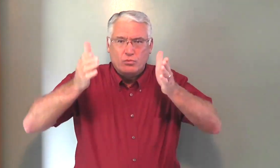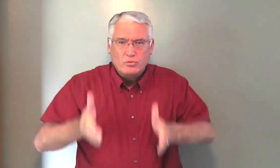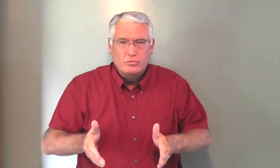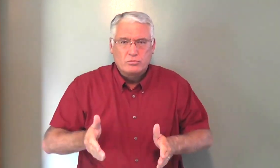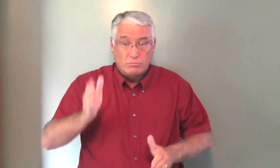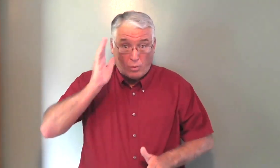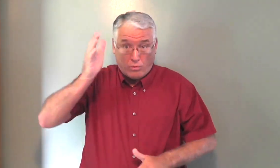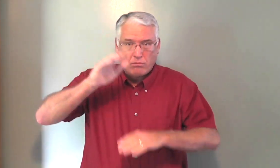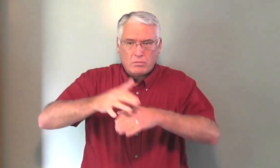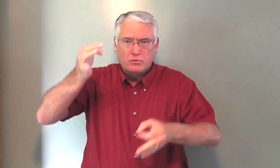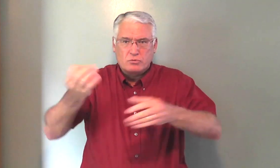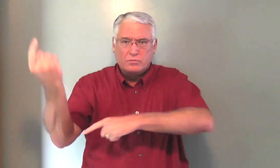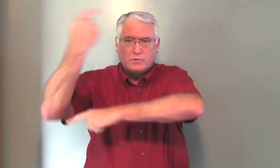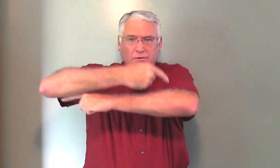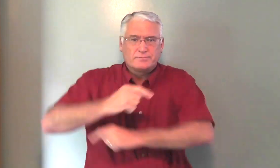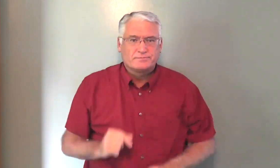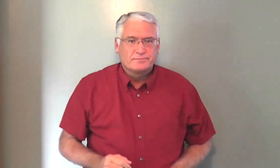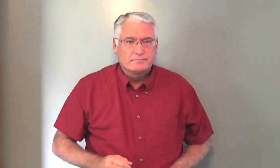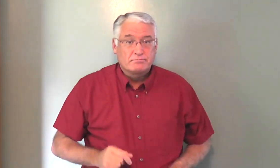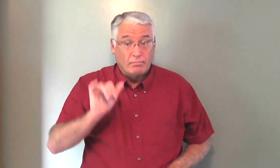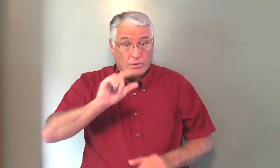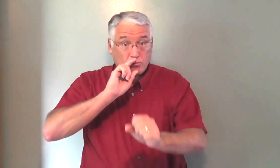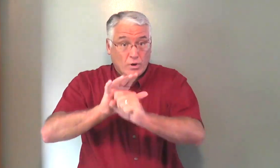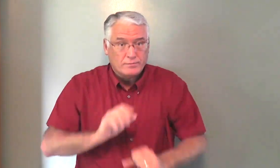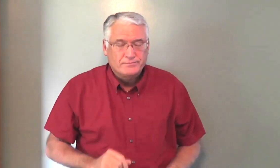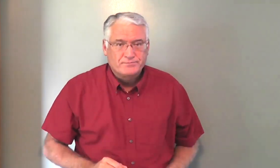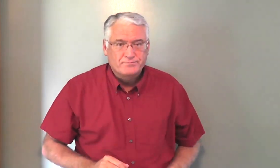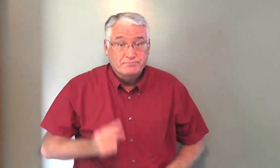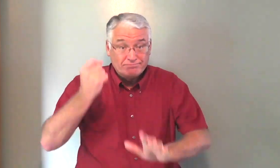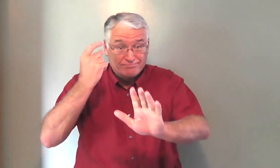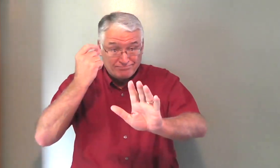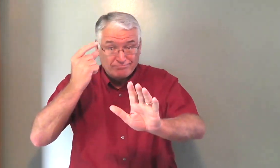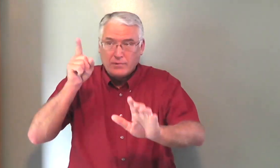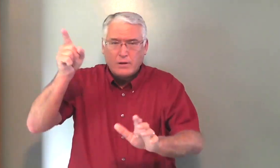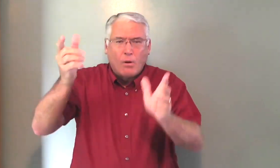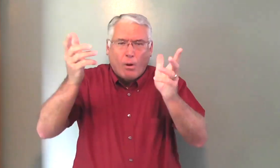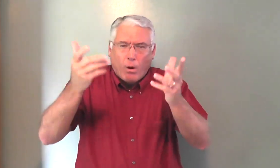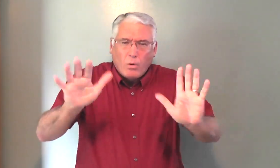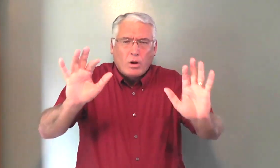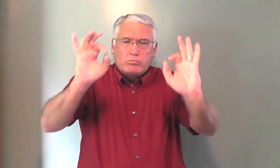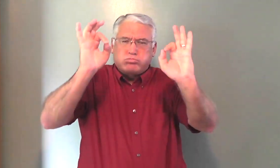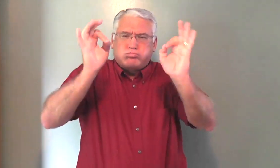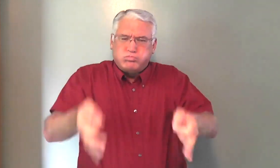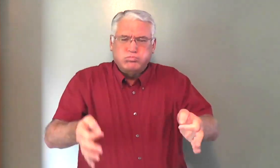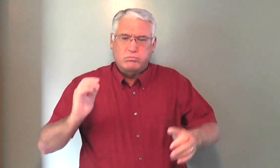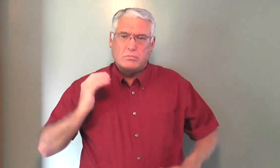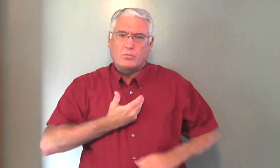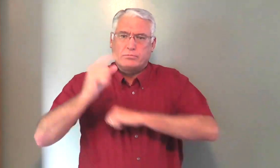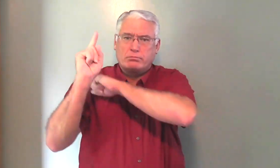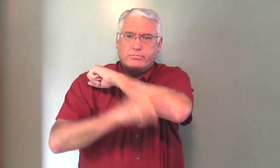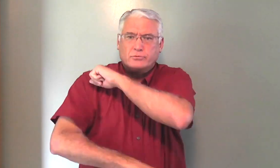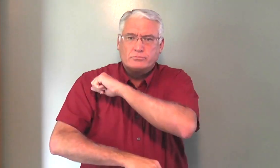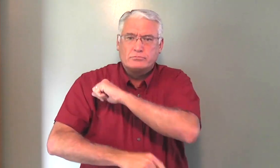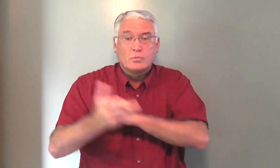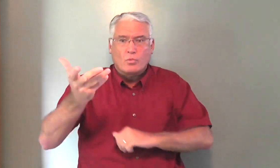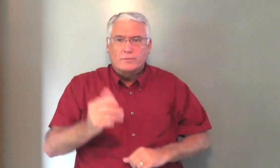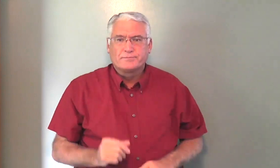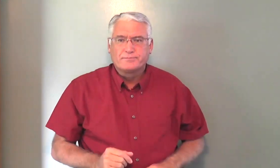on judgment day. That's a promise. Understand that God has already decided our punishment.